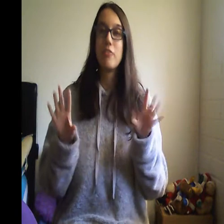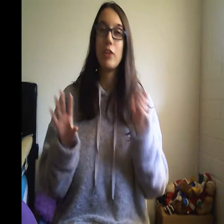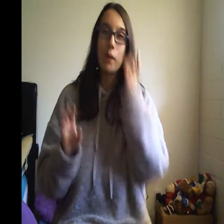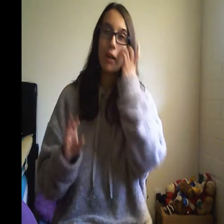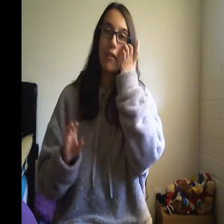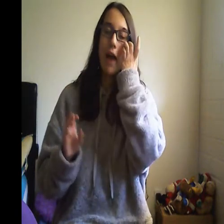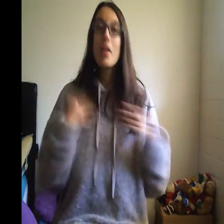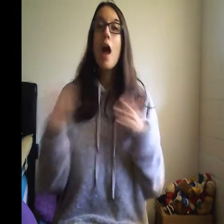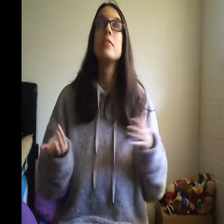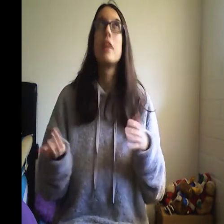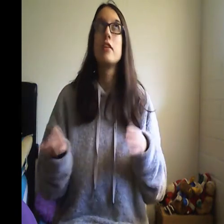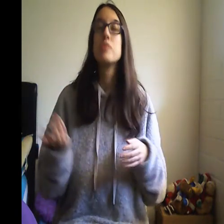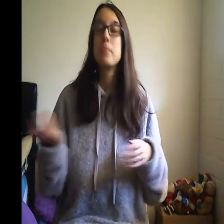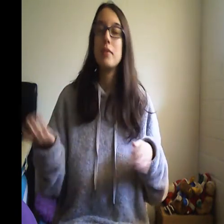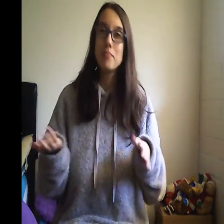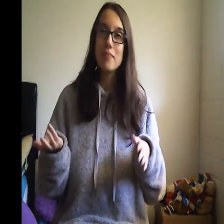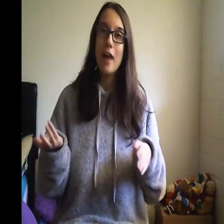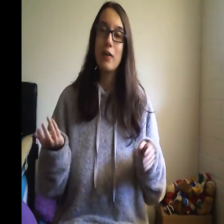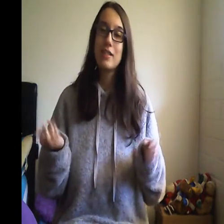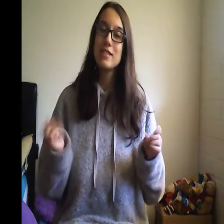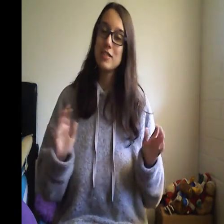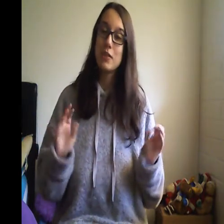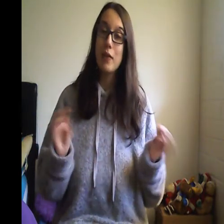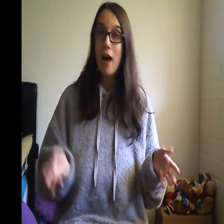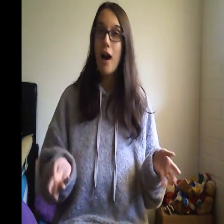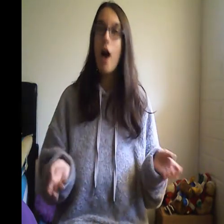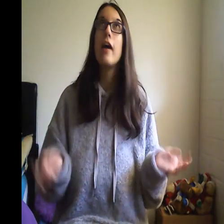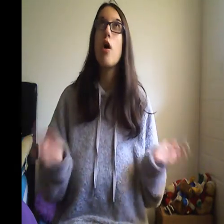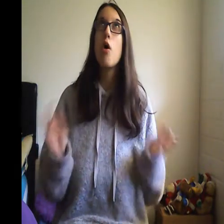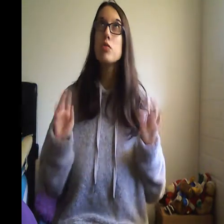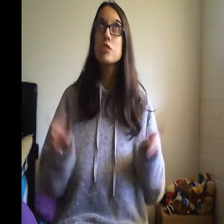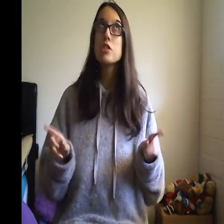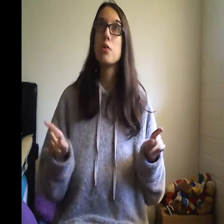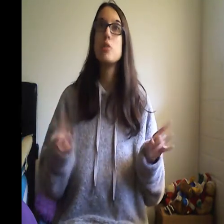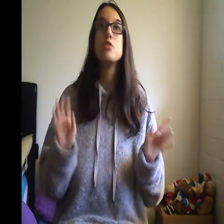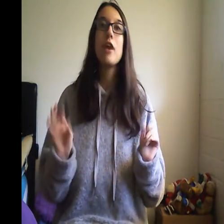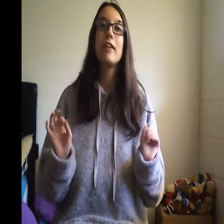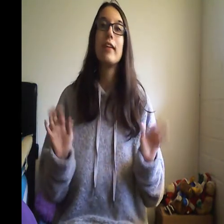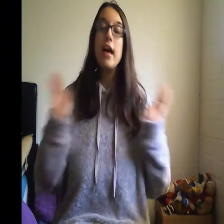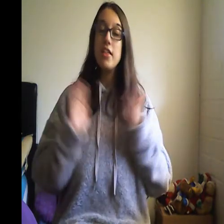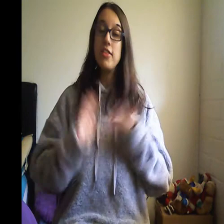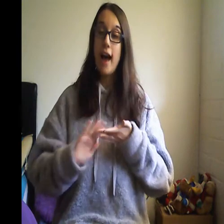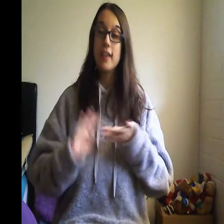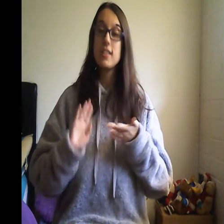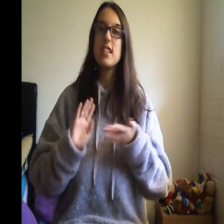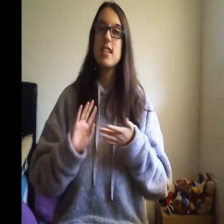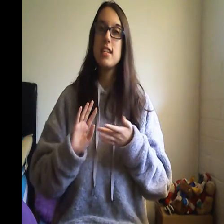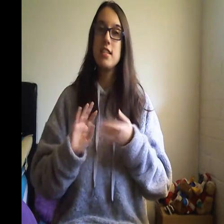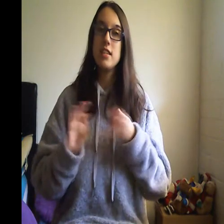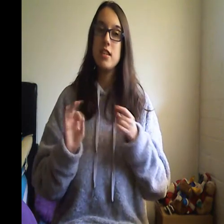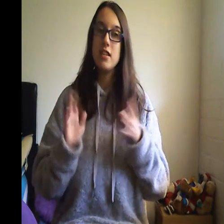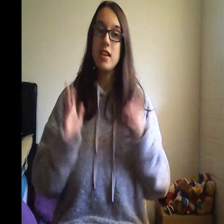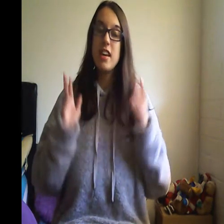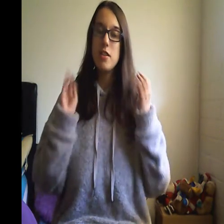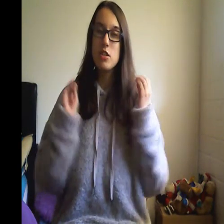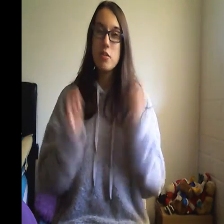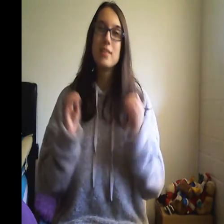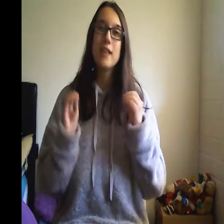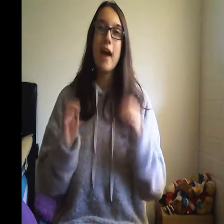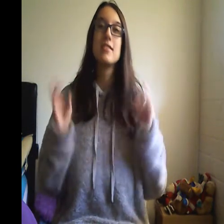that you that you've spit out so yeah i also do not like that the toothpaste kind of